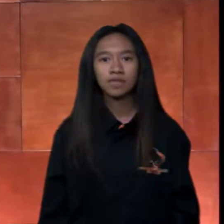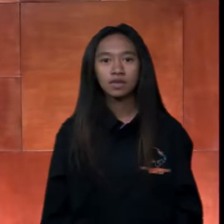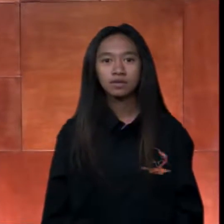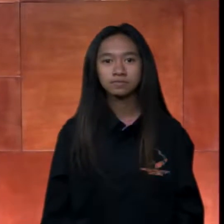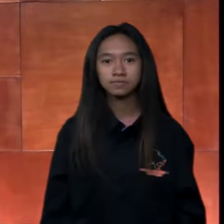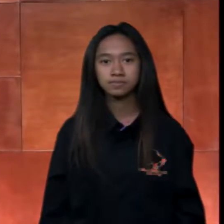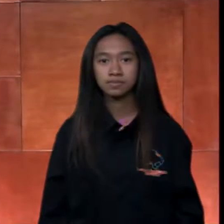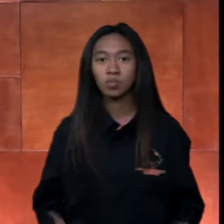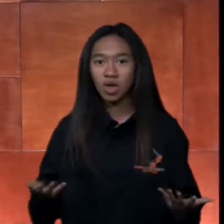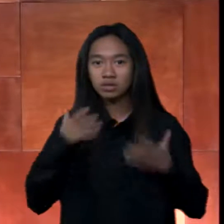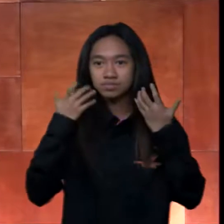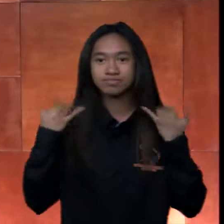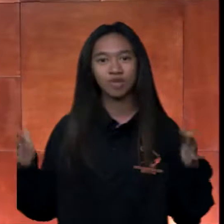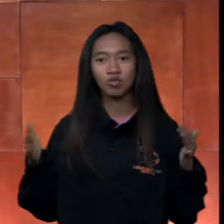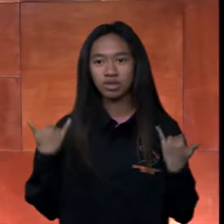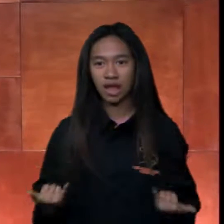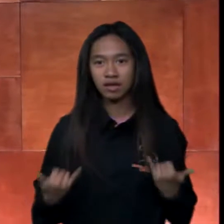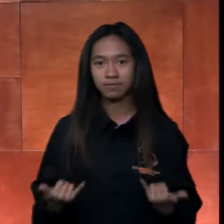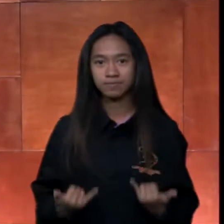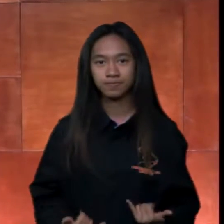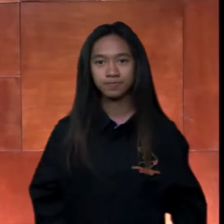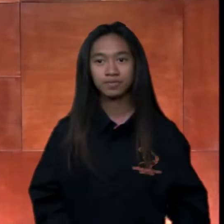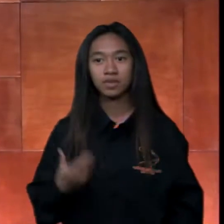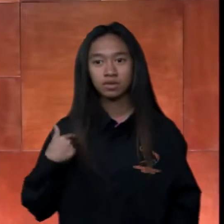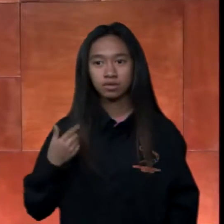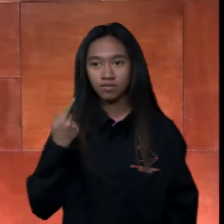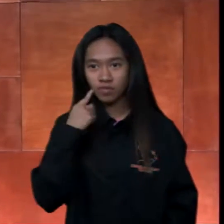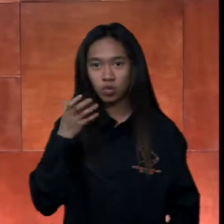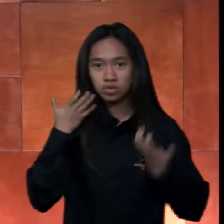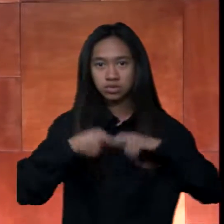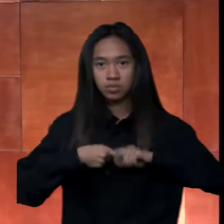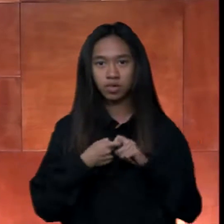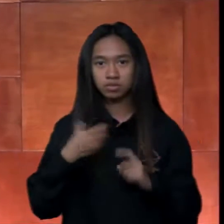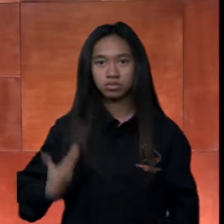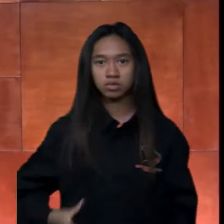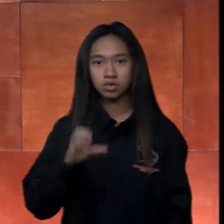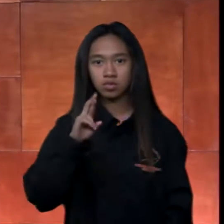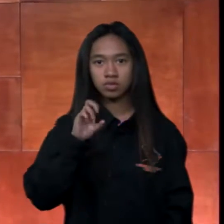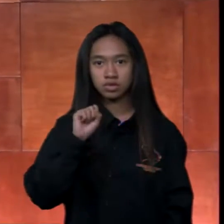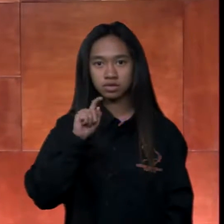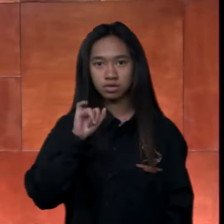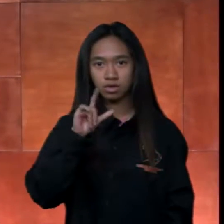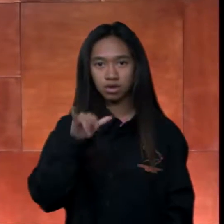Well, Cougars, that is all we have for you today for Cougar Paws. I'm Crystal Isidoro.